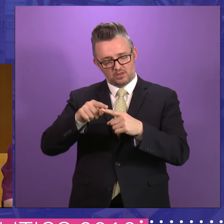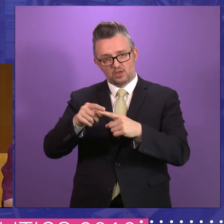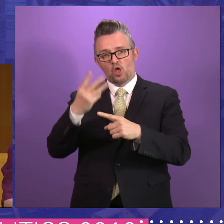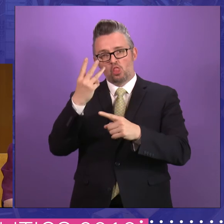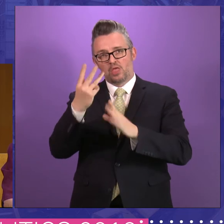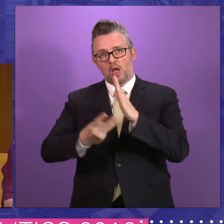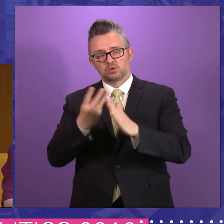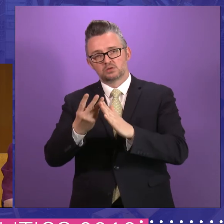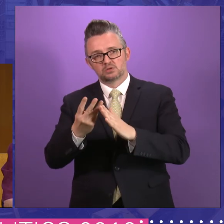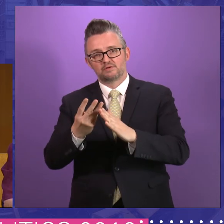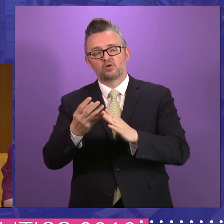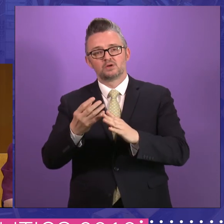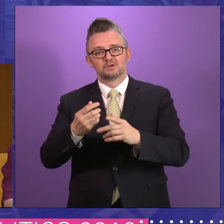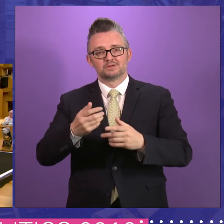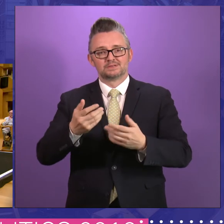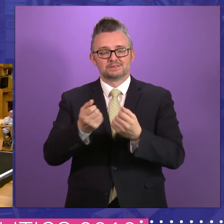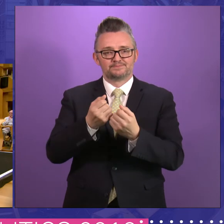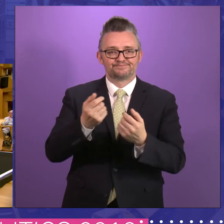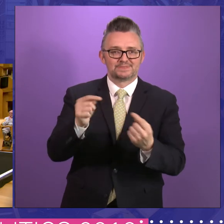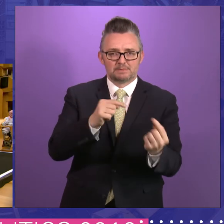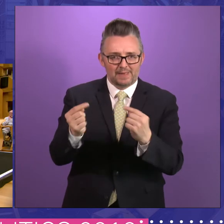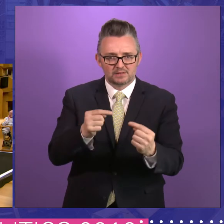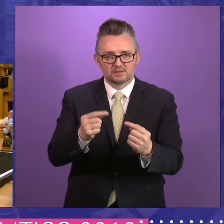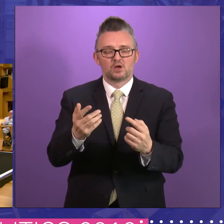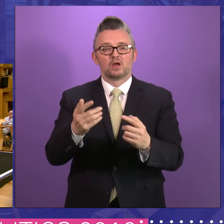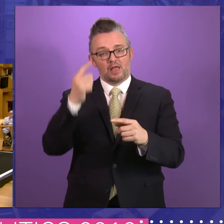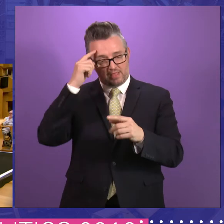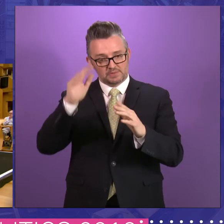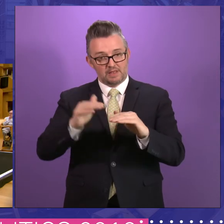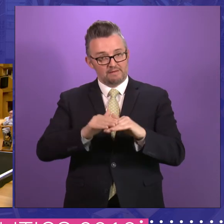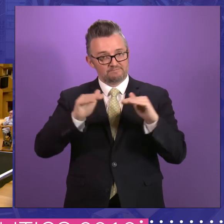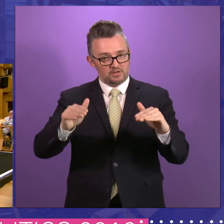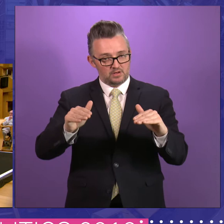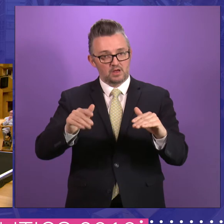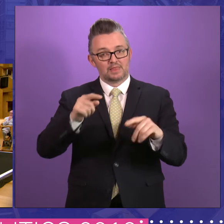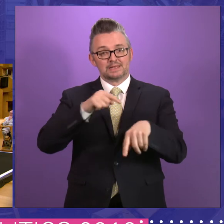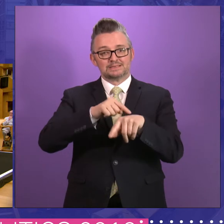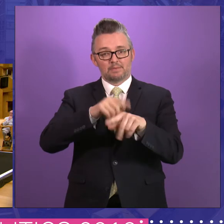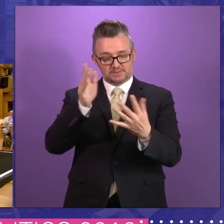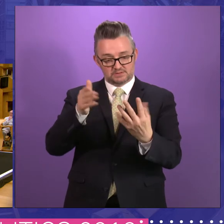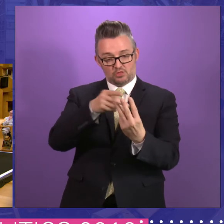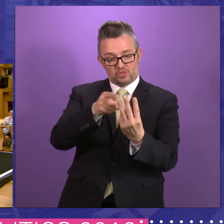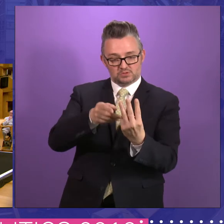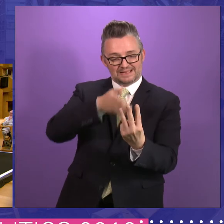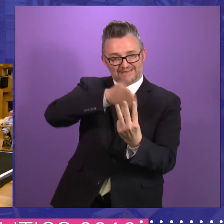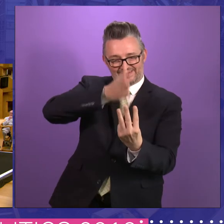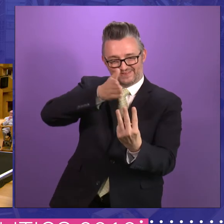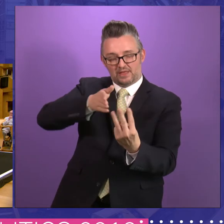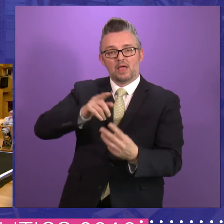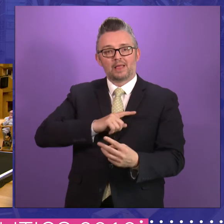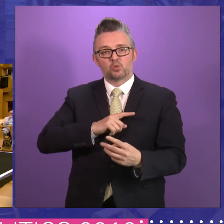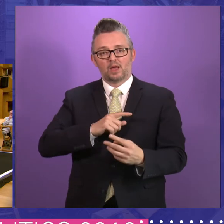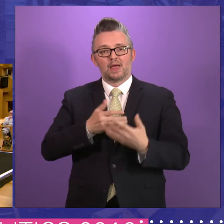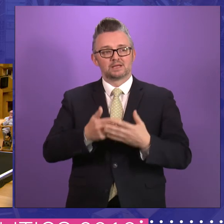three hours for a debate or two and half hours for a certain debate. And then you have to be proportional. Therefore you have to divide the time up within that. And that's how you end up with